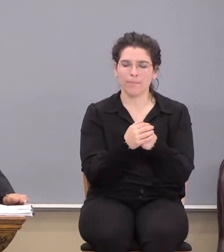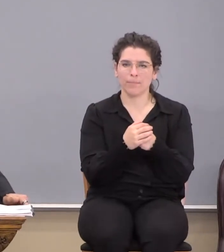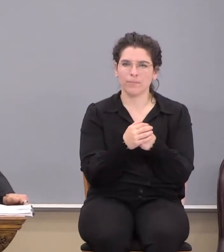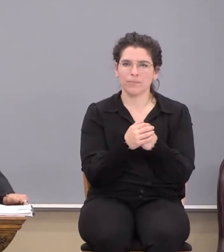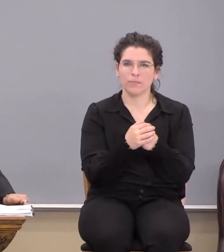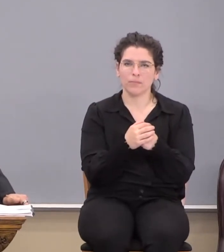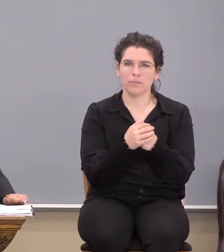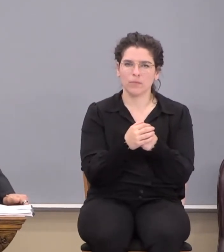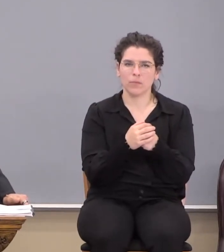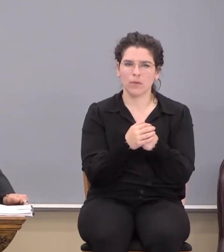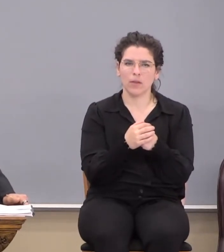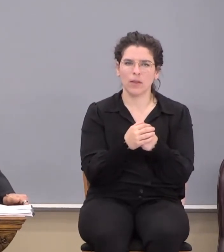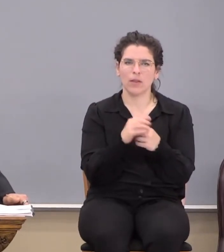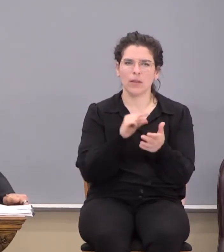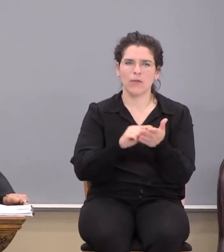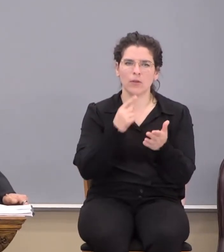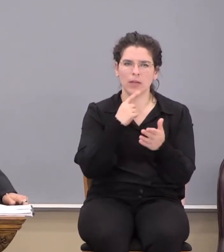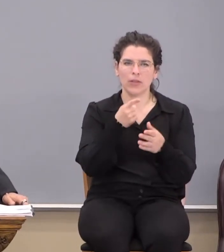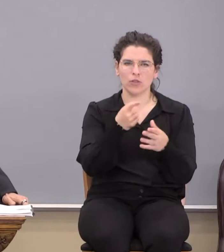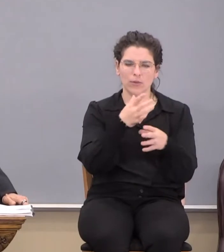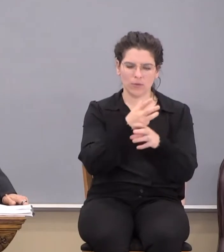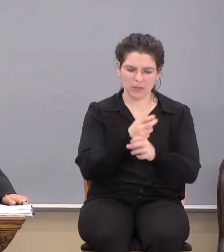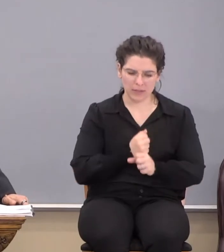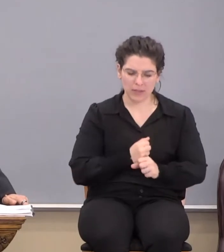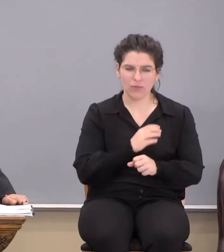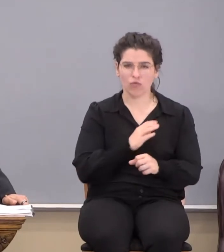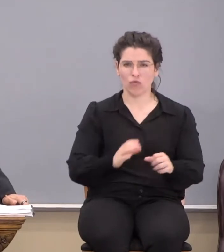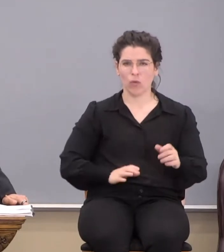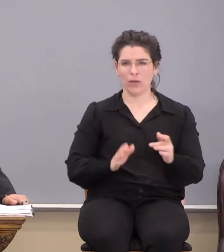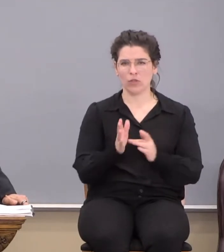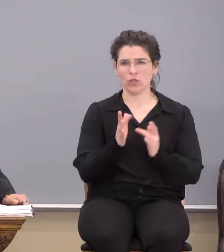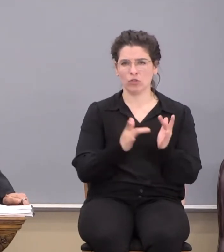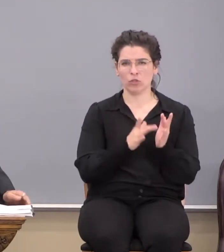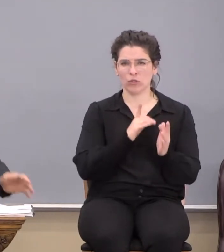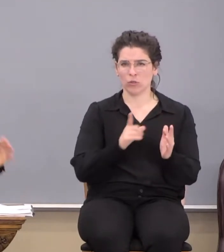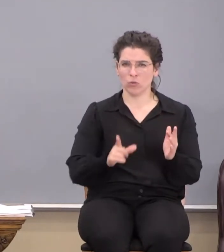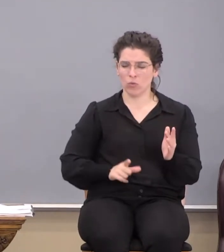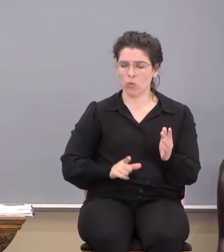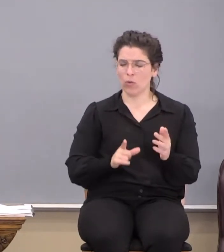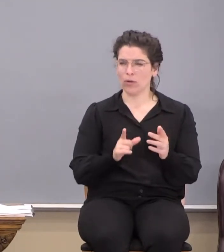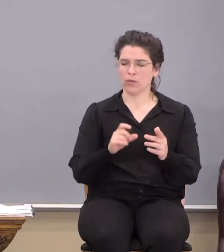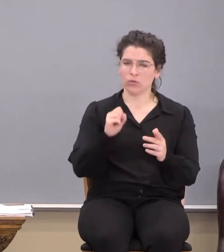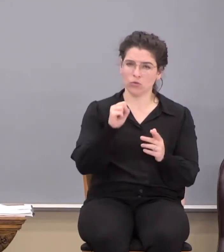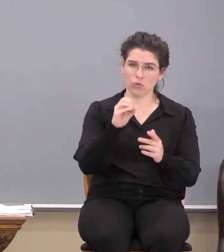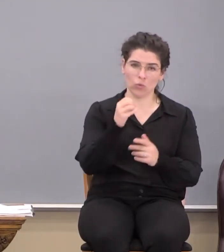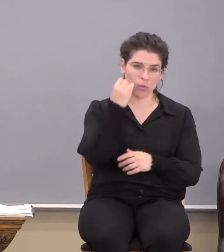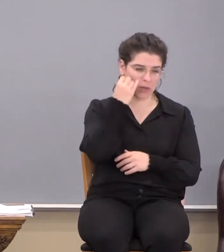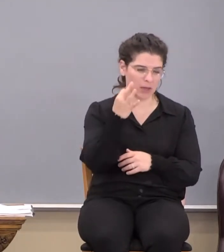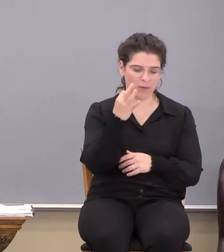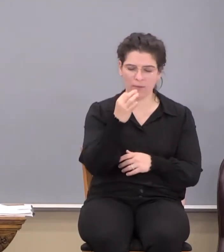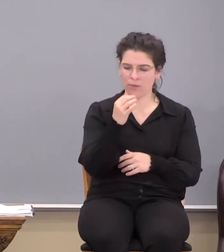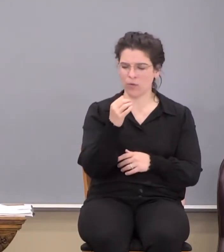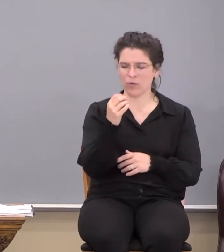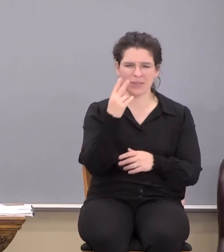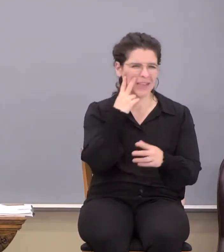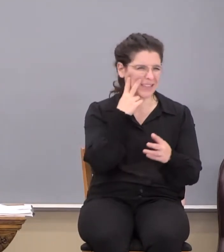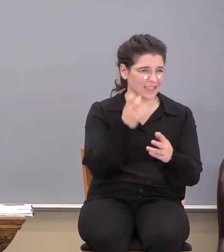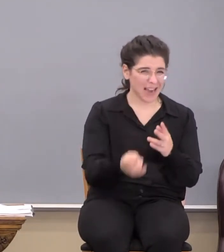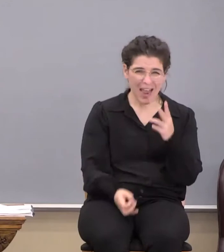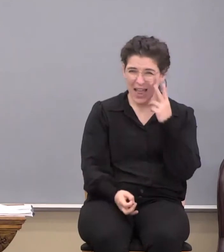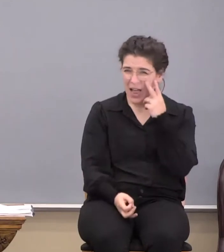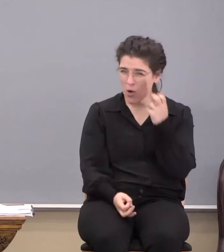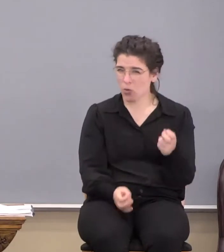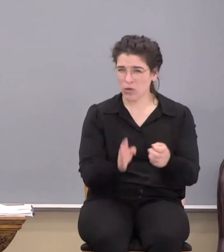When that verse says, as you have therefore received Christ Jesus the Lord. So go, if there's ever any doubt in